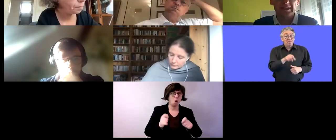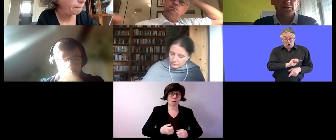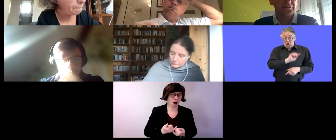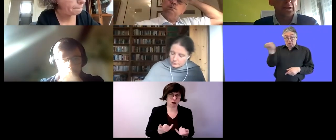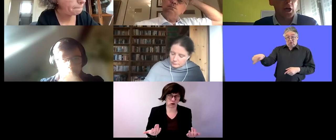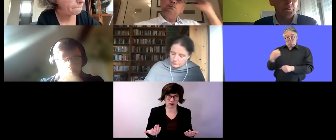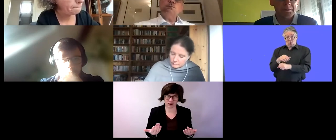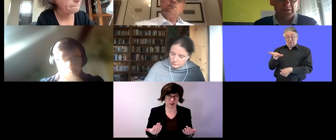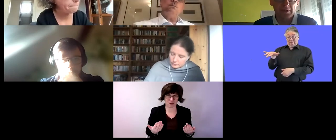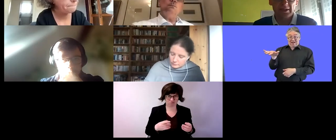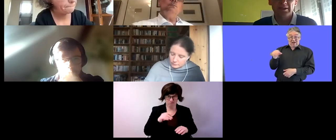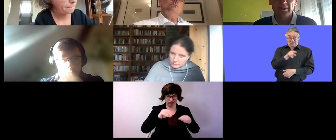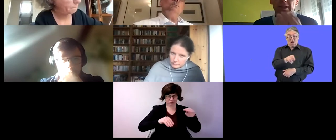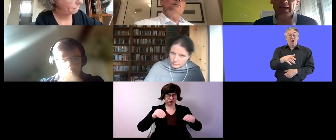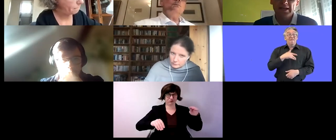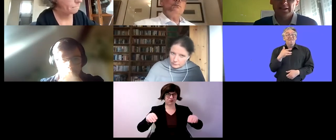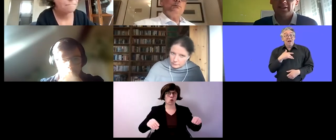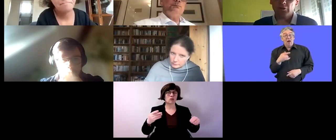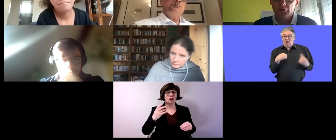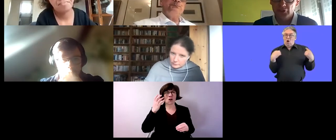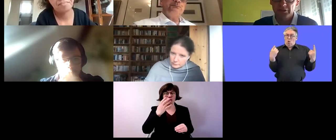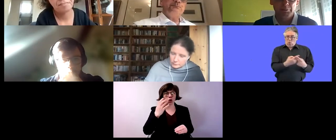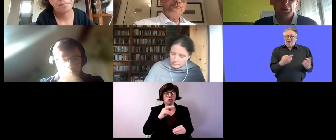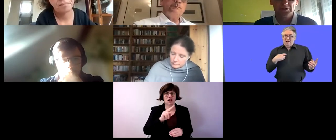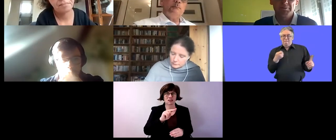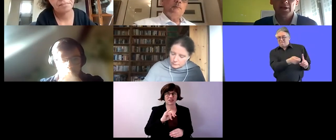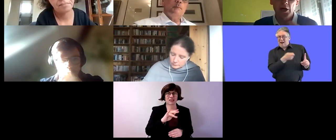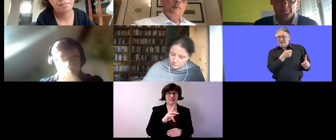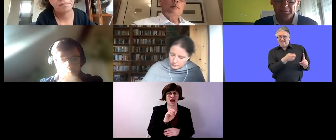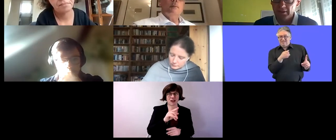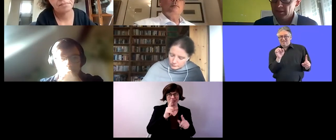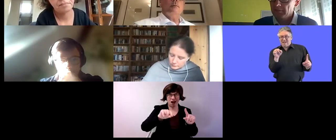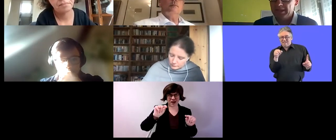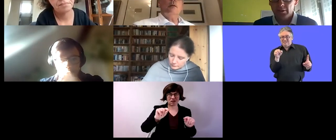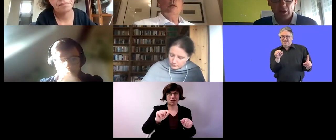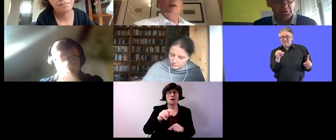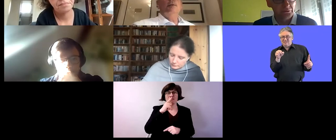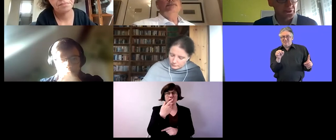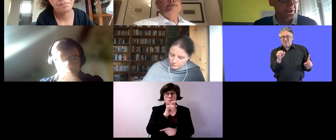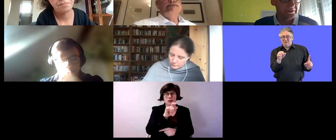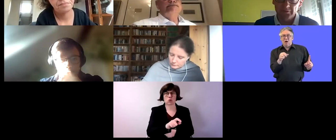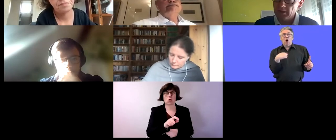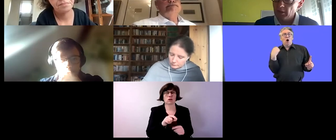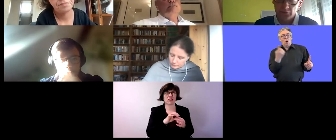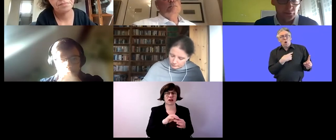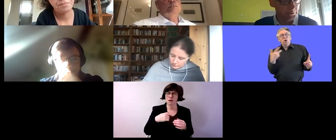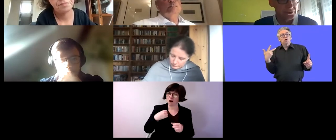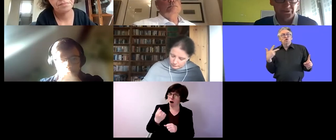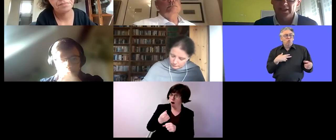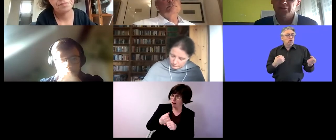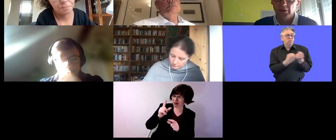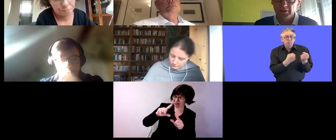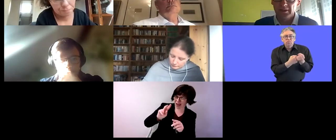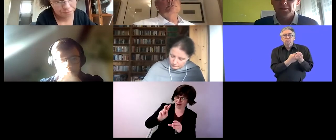for night they are still on our payroll and guided and coached and supported by our people by our social assistant by our job